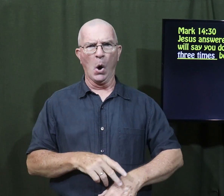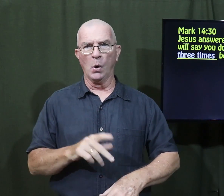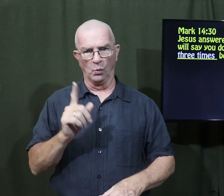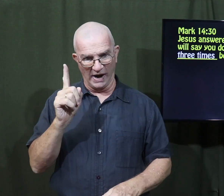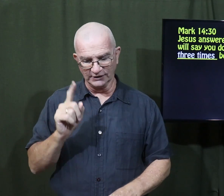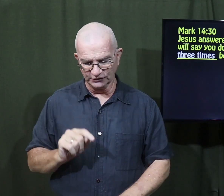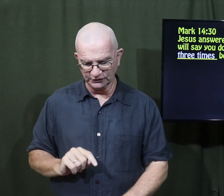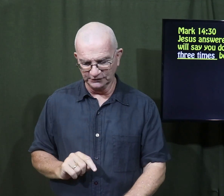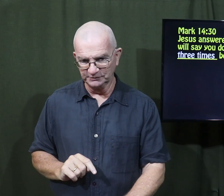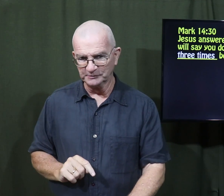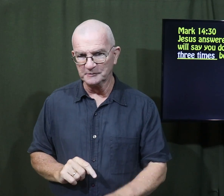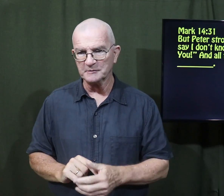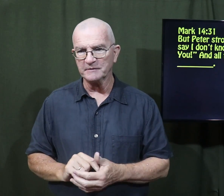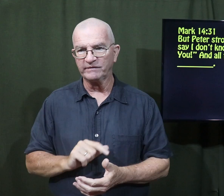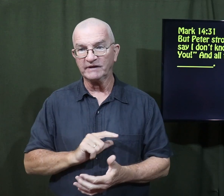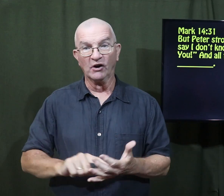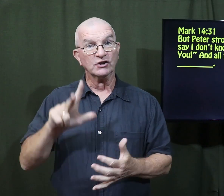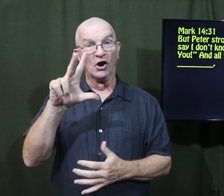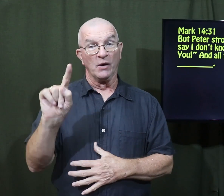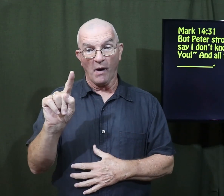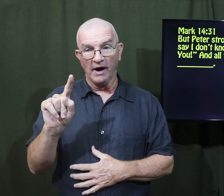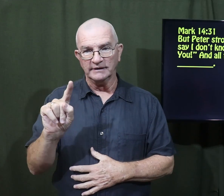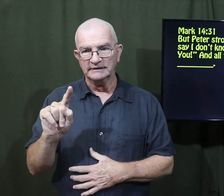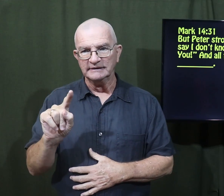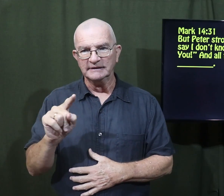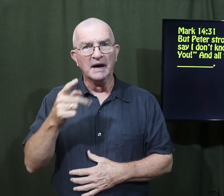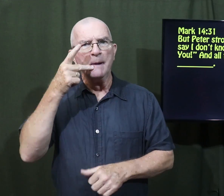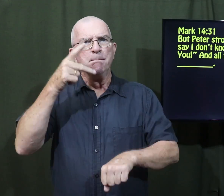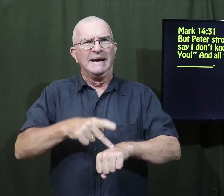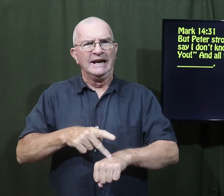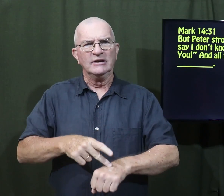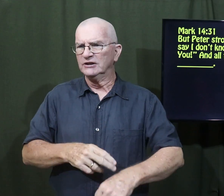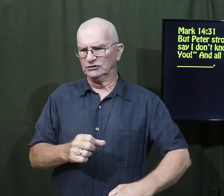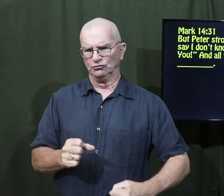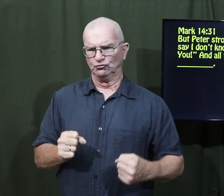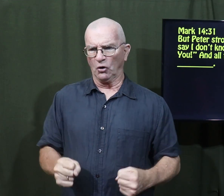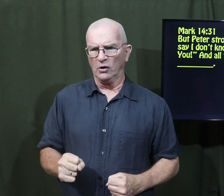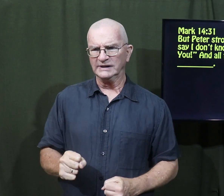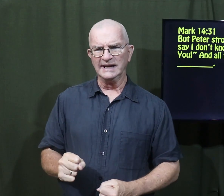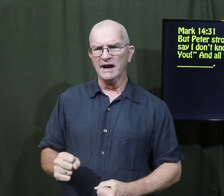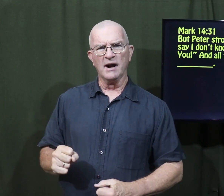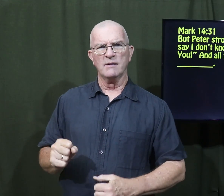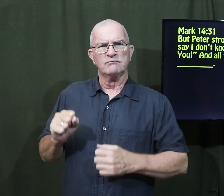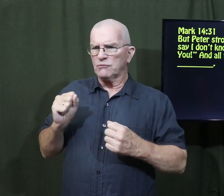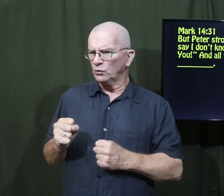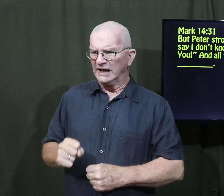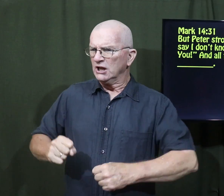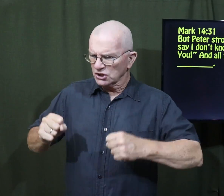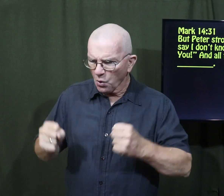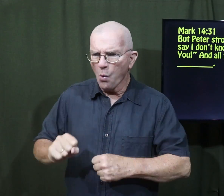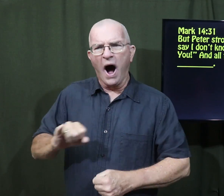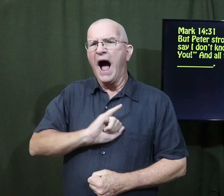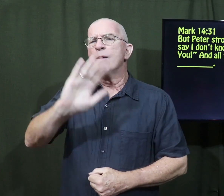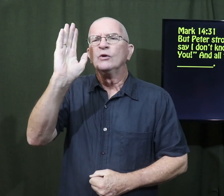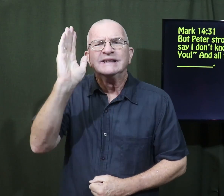And Peter said, Verse 31, But Peter strongly protested,